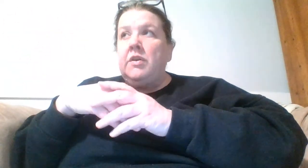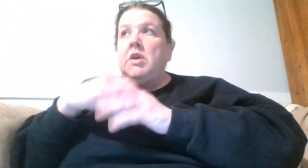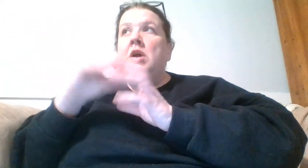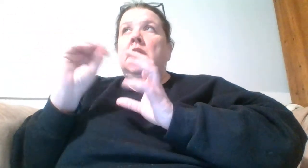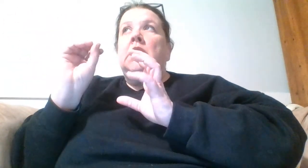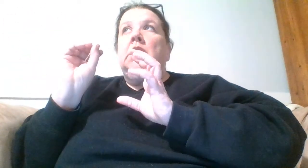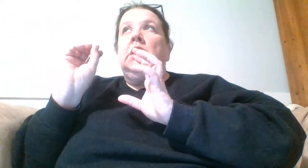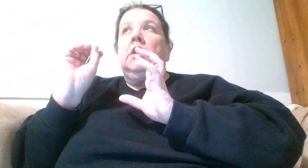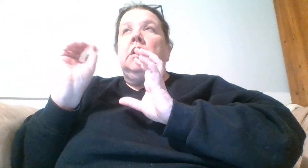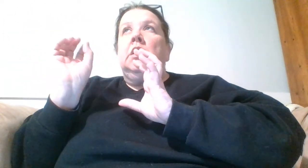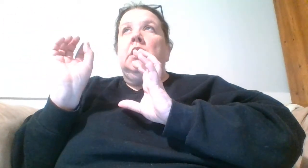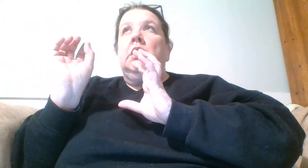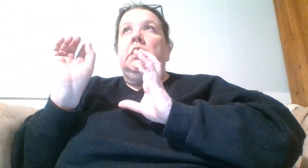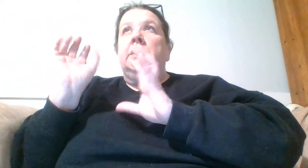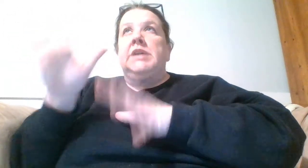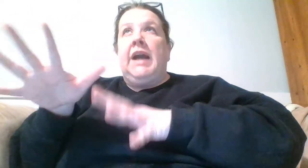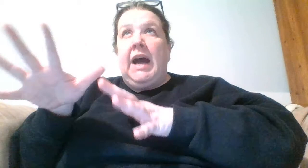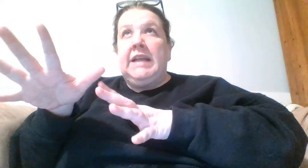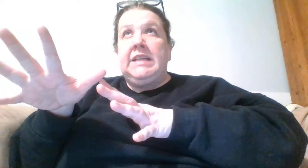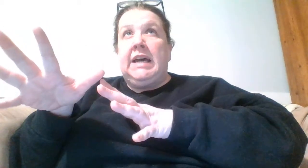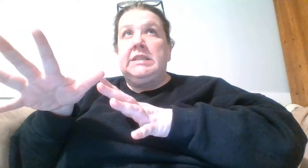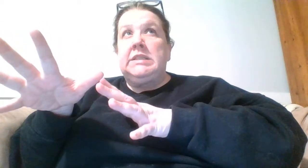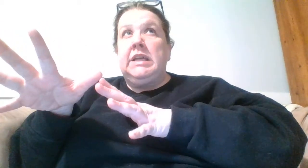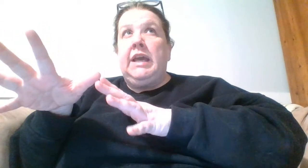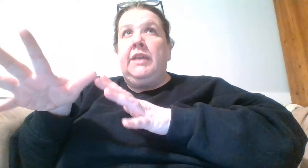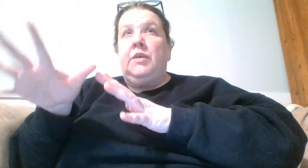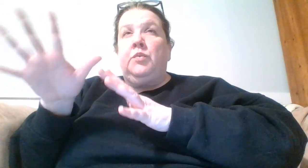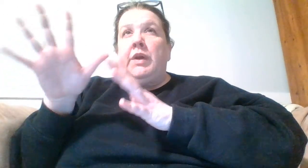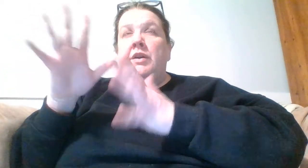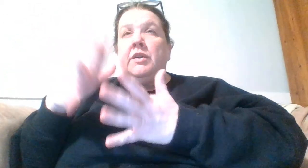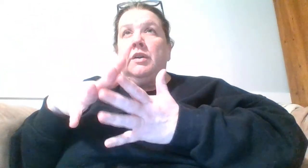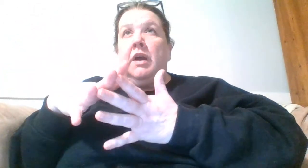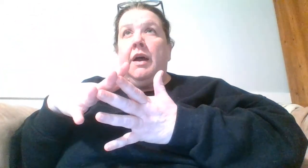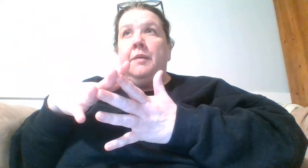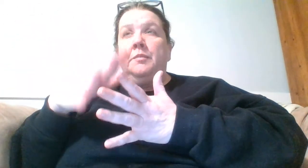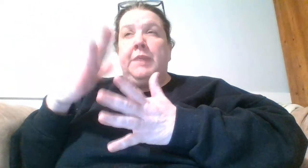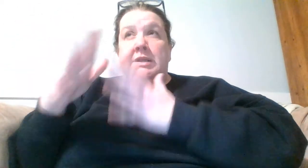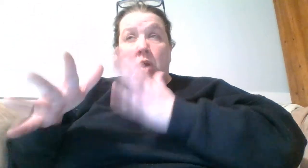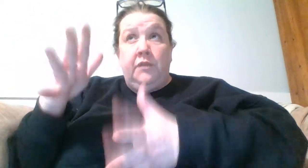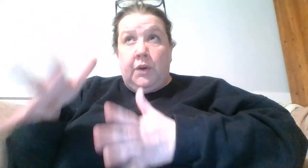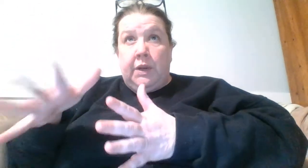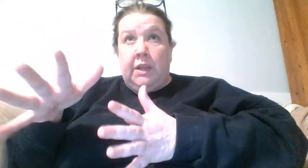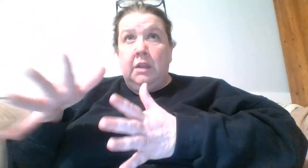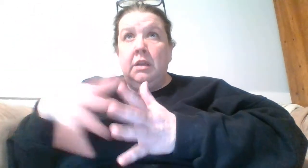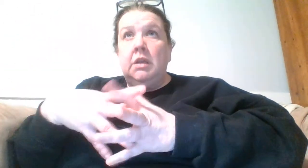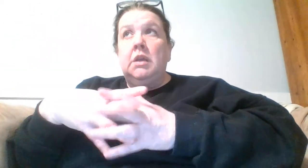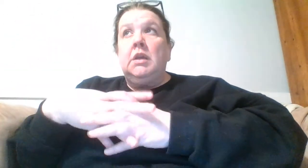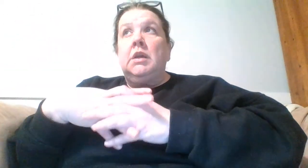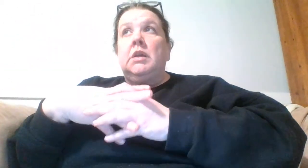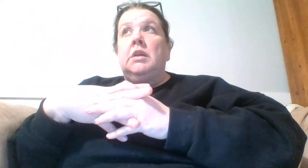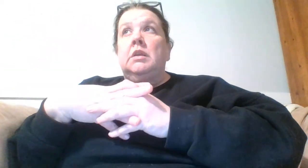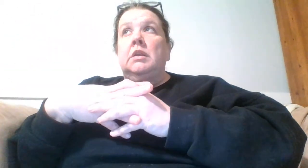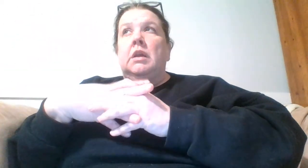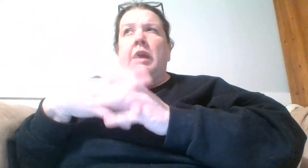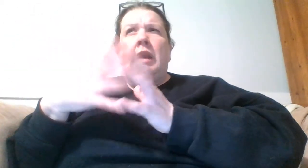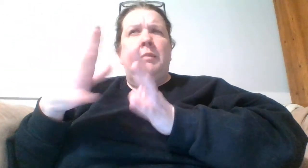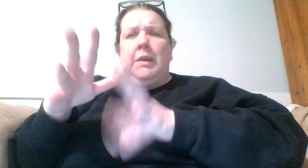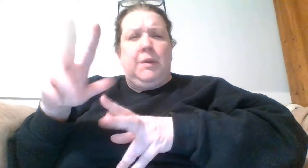there's a contest and the winner um based on voting and it may be